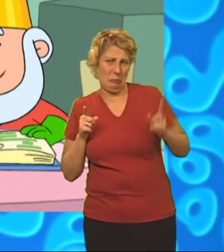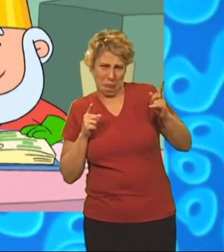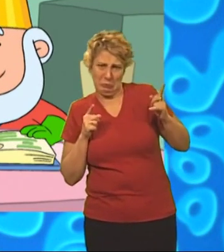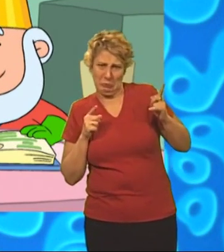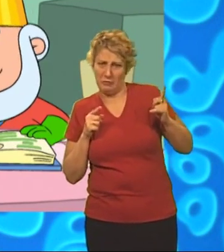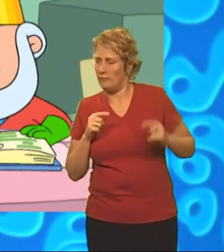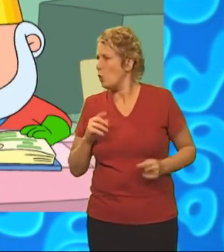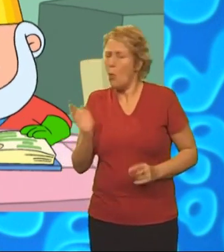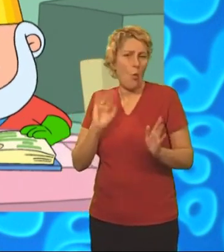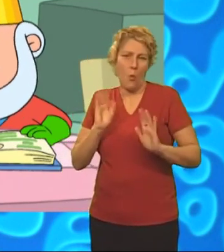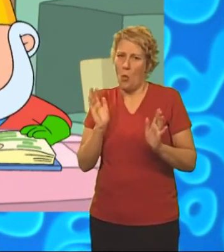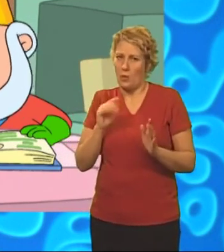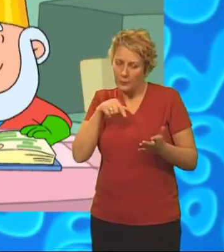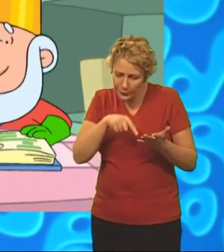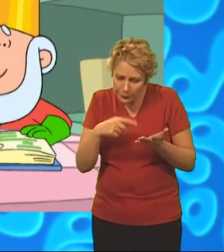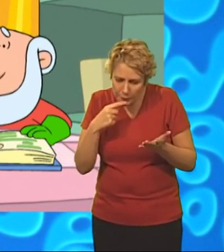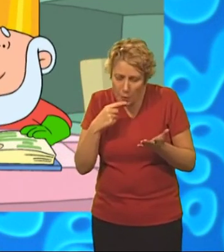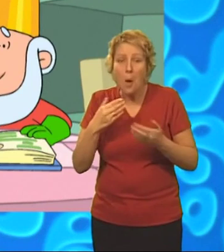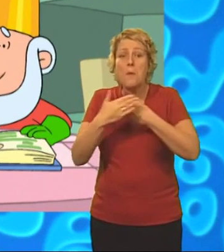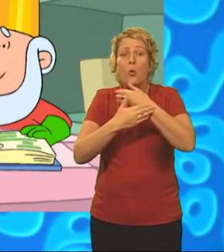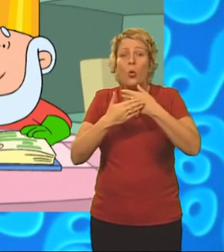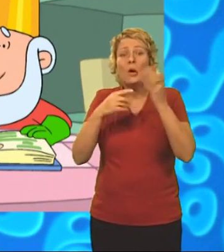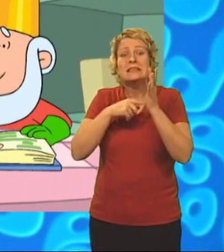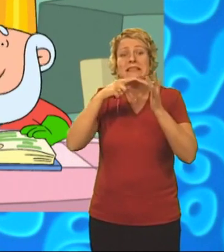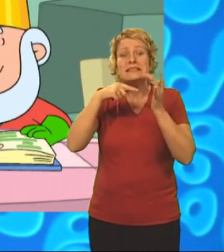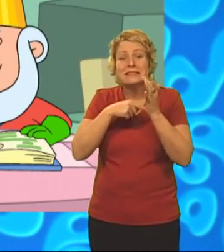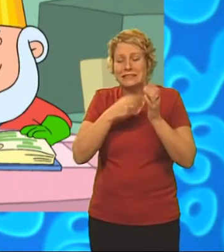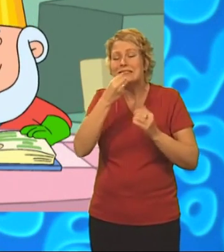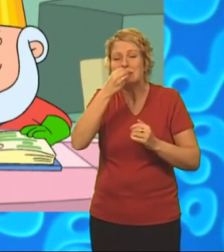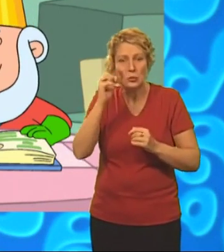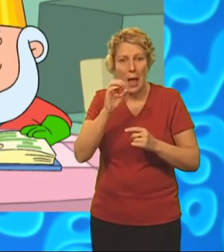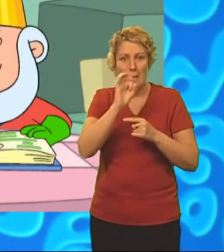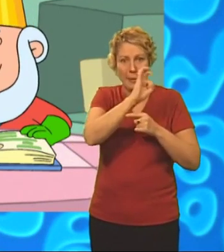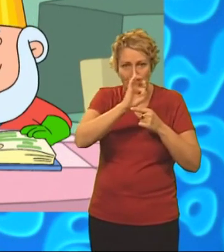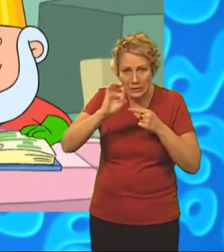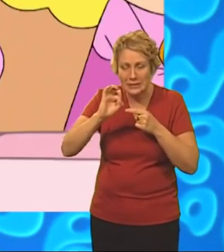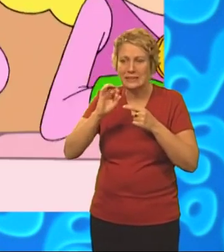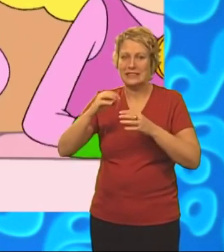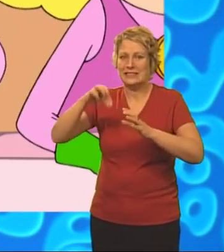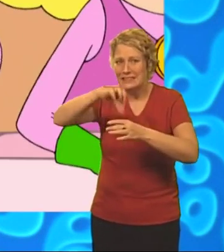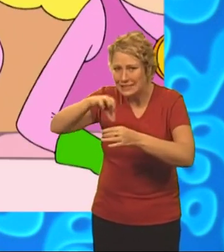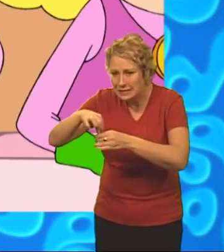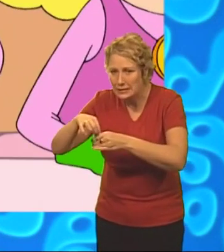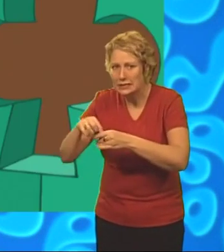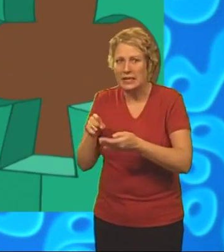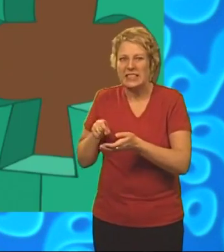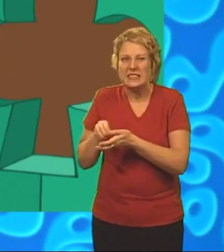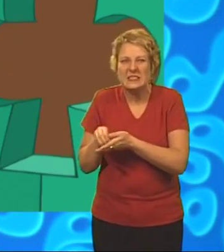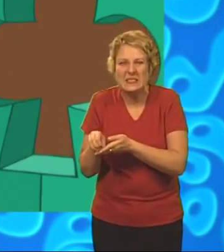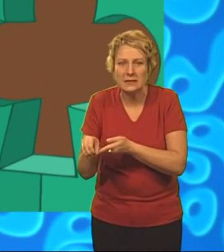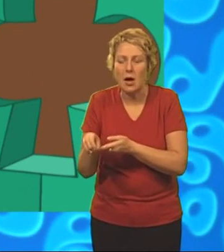does he? No. It says here that blue-tits eat berries, seeds and insects. That's a relief.